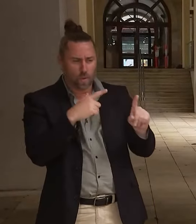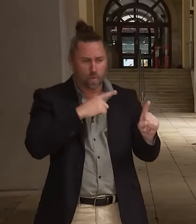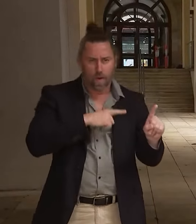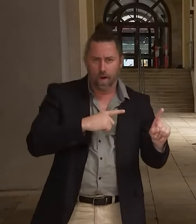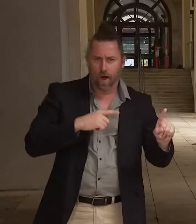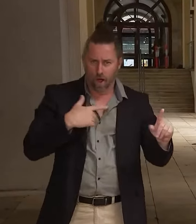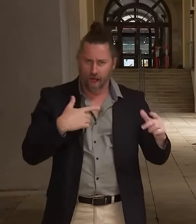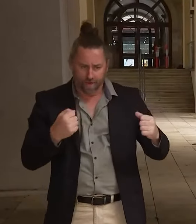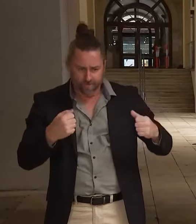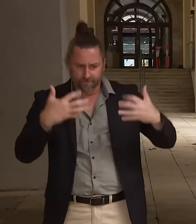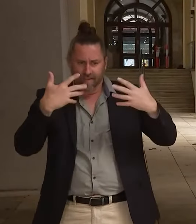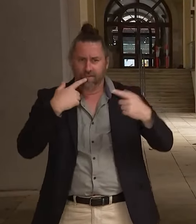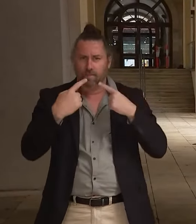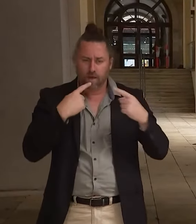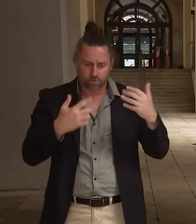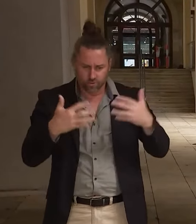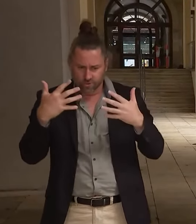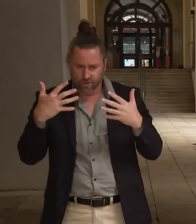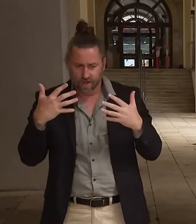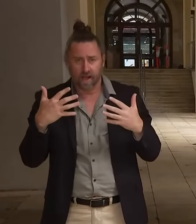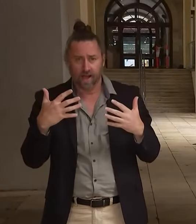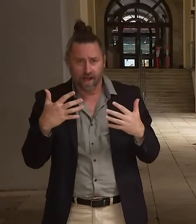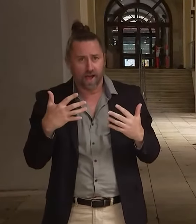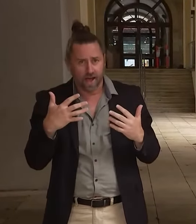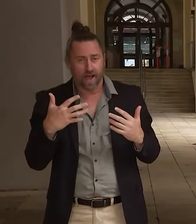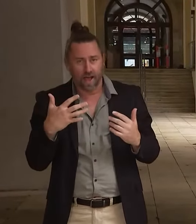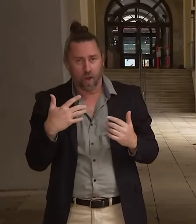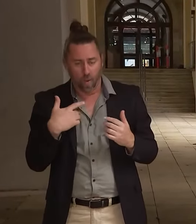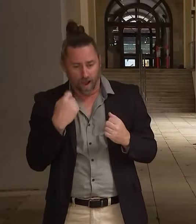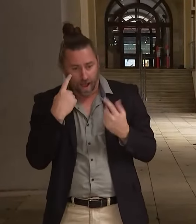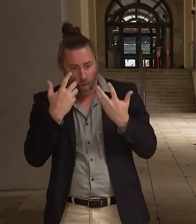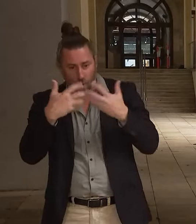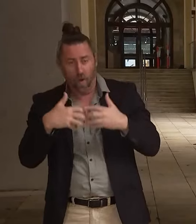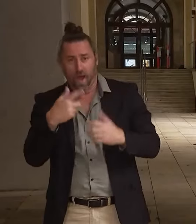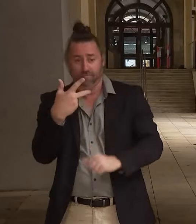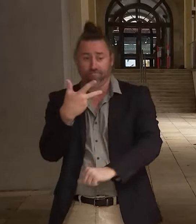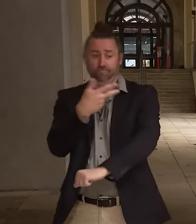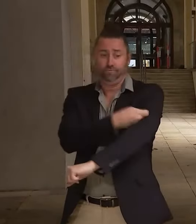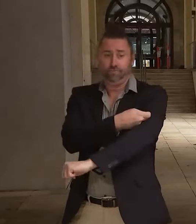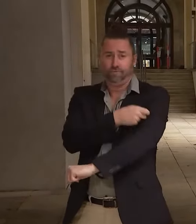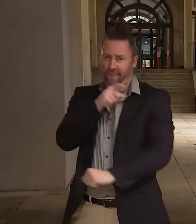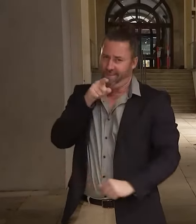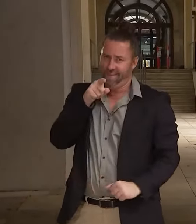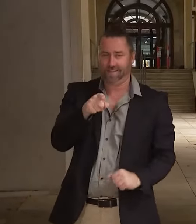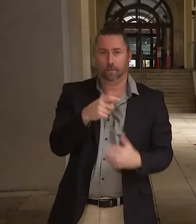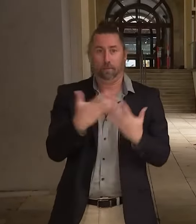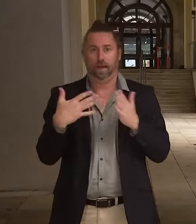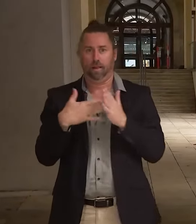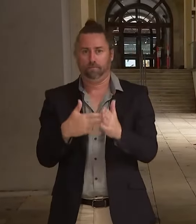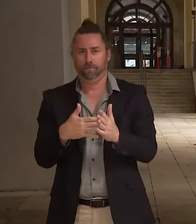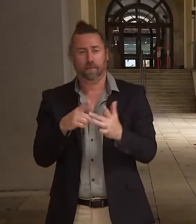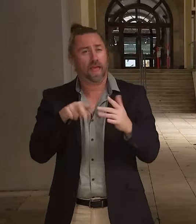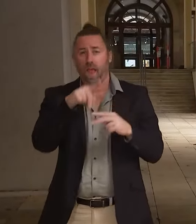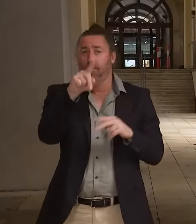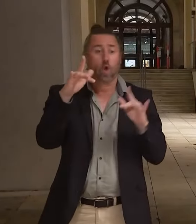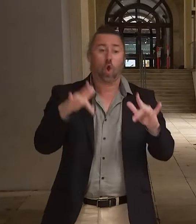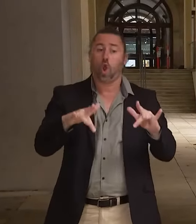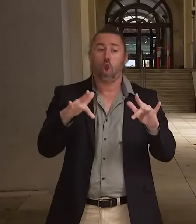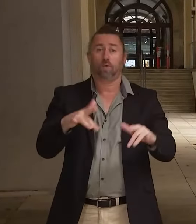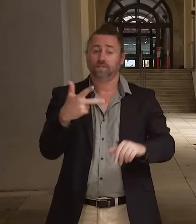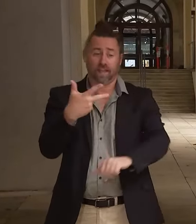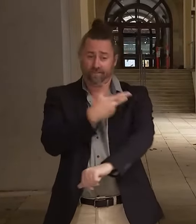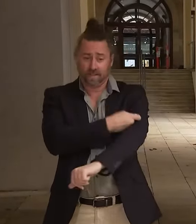is very clear. If you are unvaccinated, you are